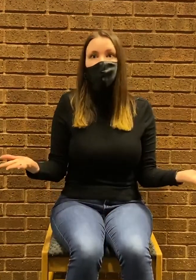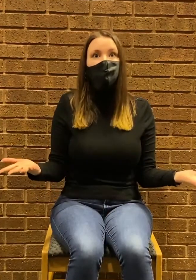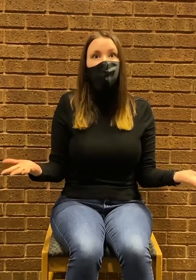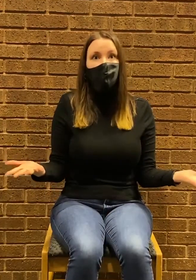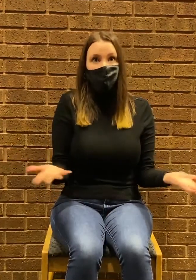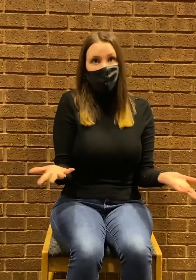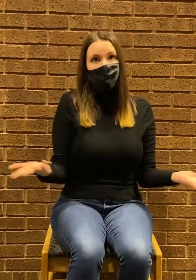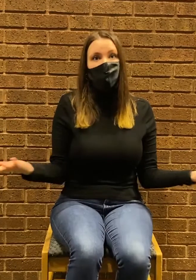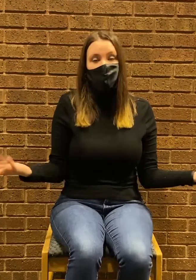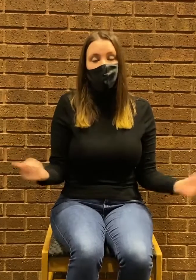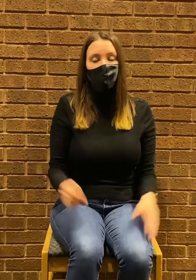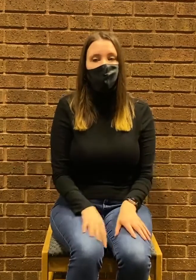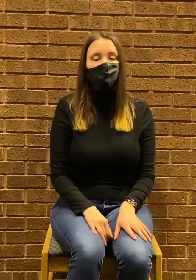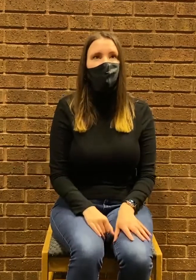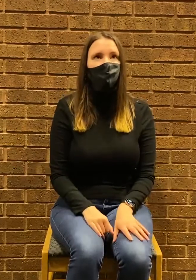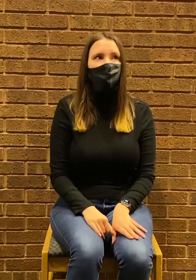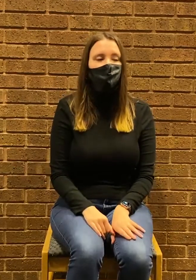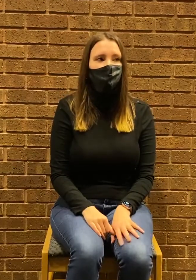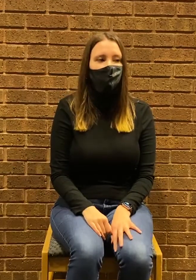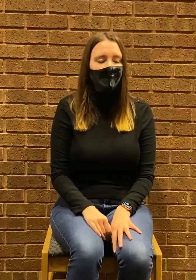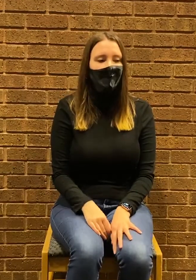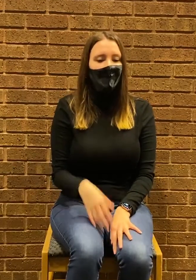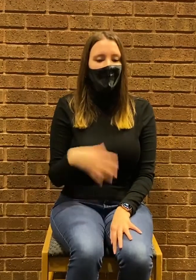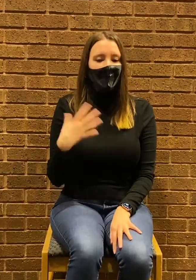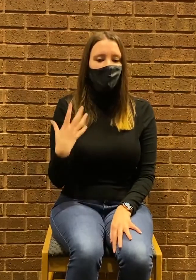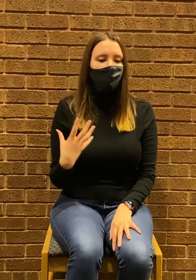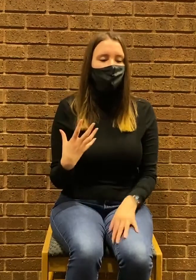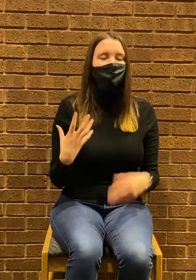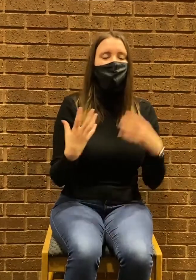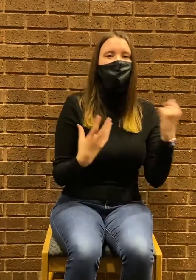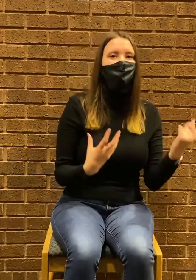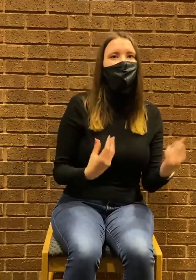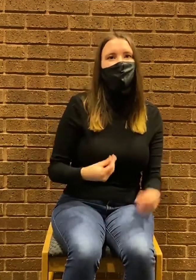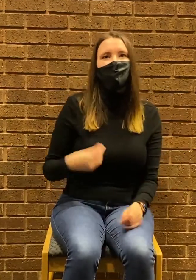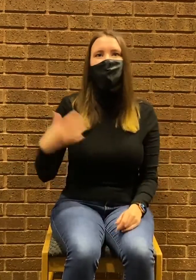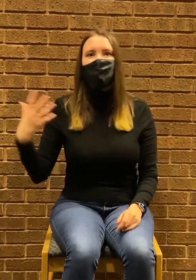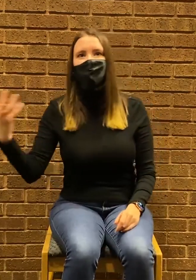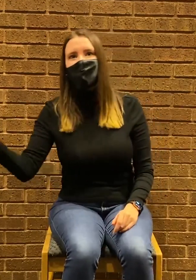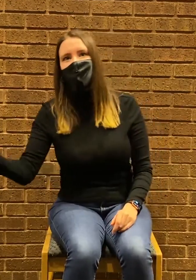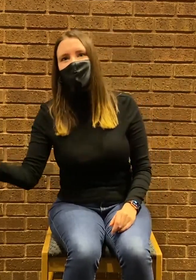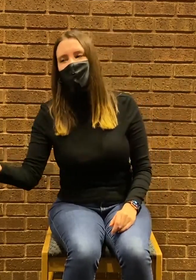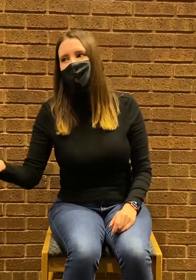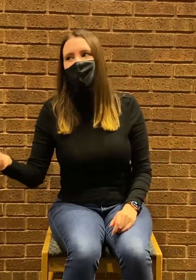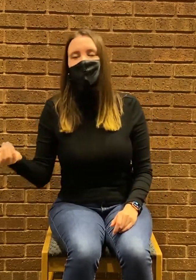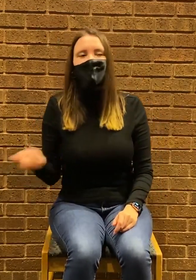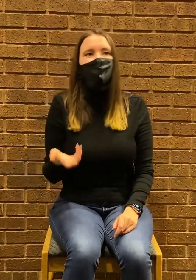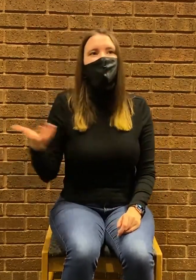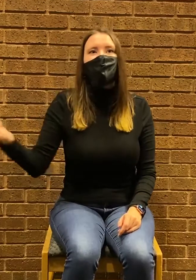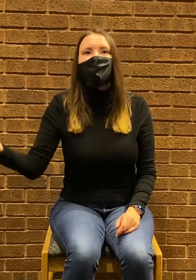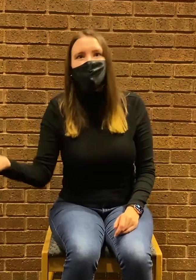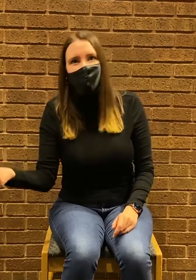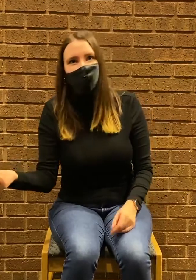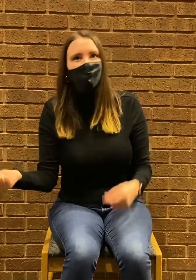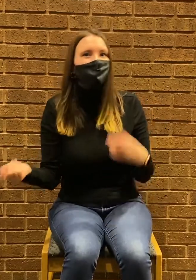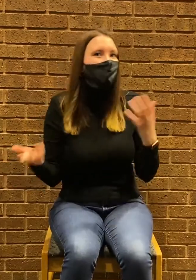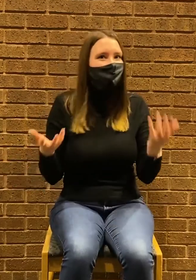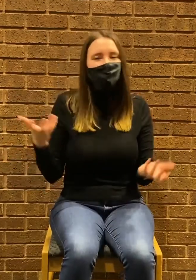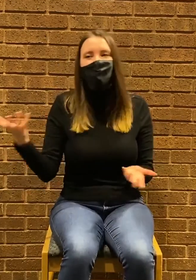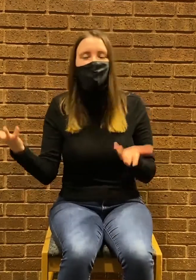a year that I was working on this show and it's just like okay does this still make sense I'm pulling this cue you know three months later does that still make